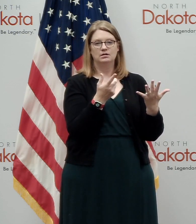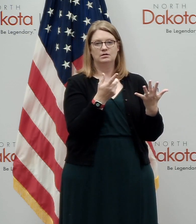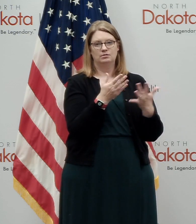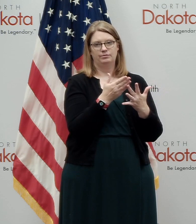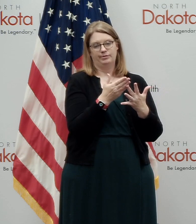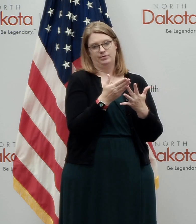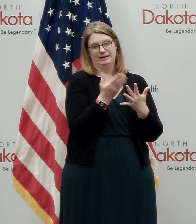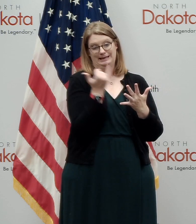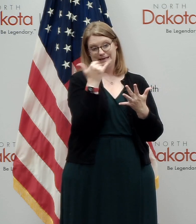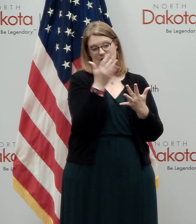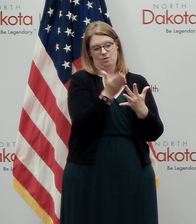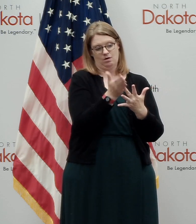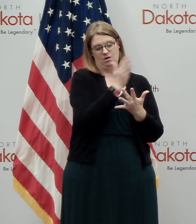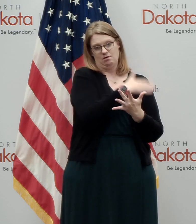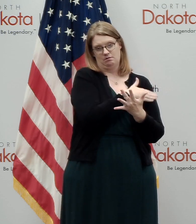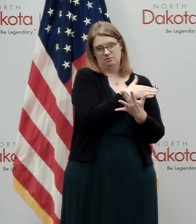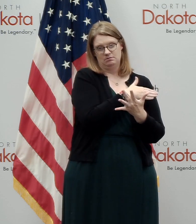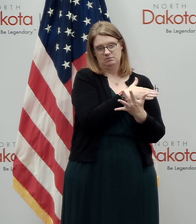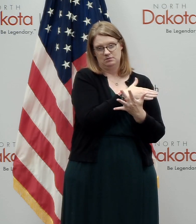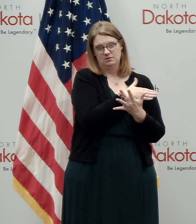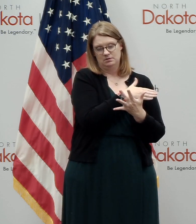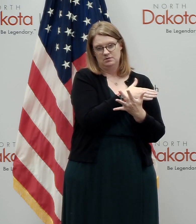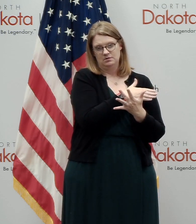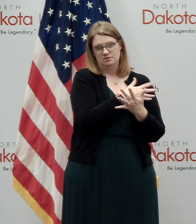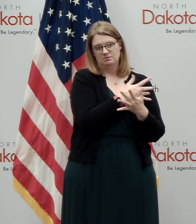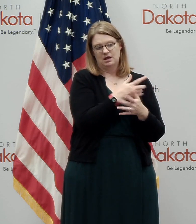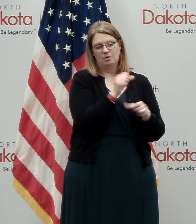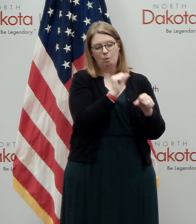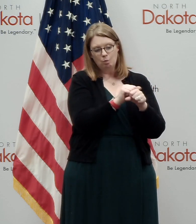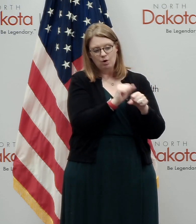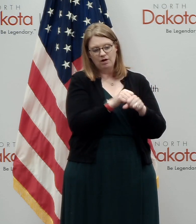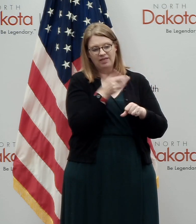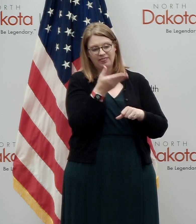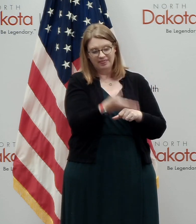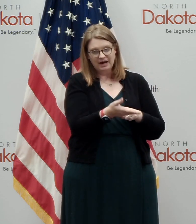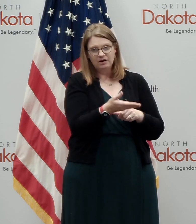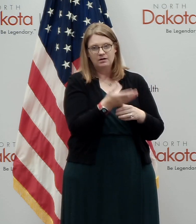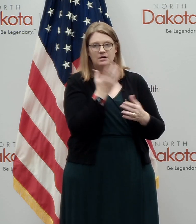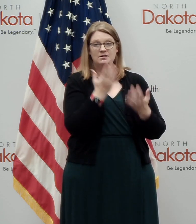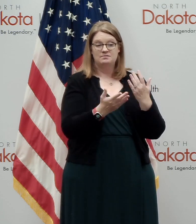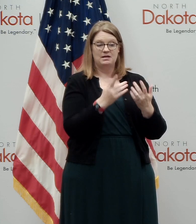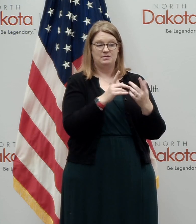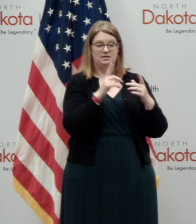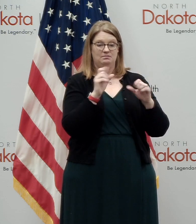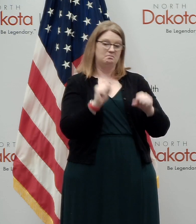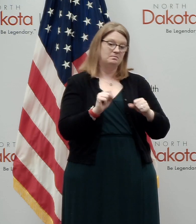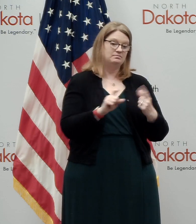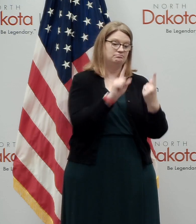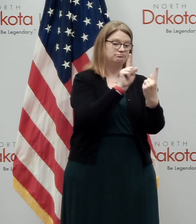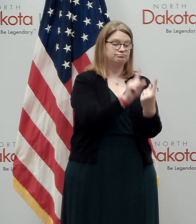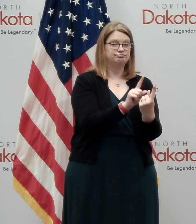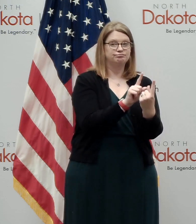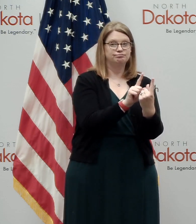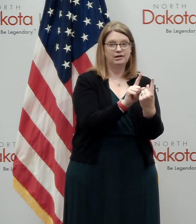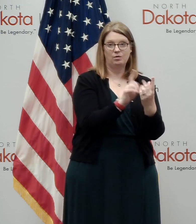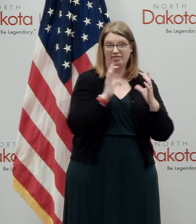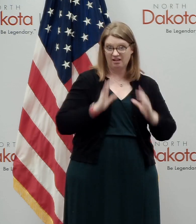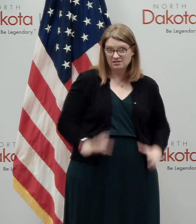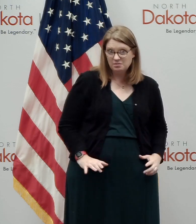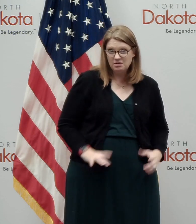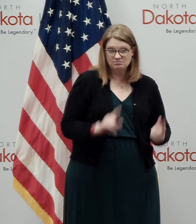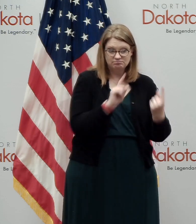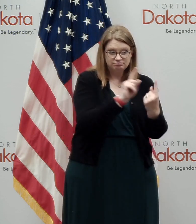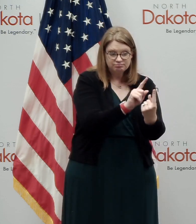in the yellow or higher, that it necessitates on-site work that might put people face to face with, uh, customers. The guidelines,